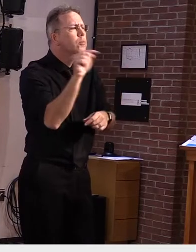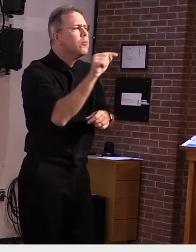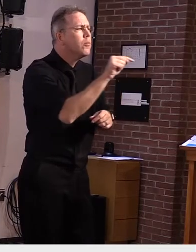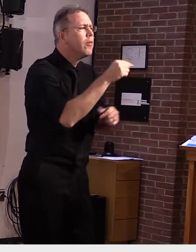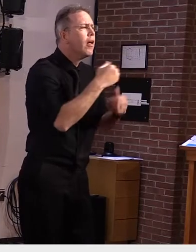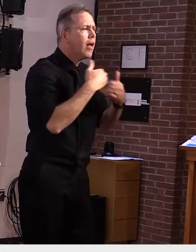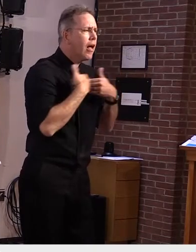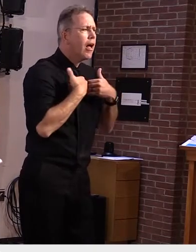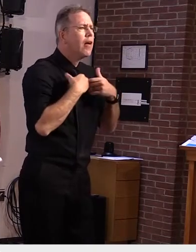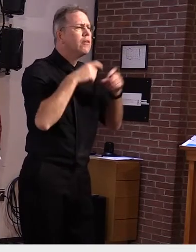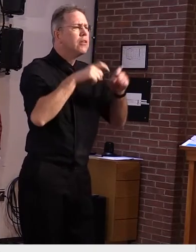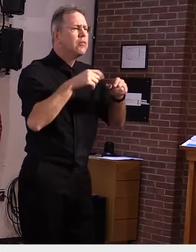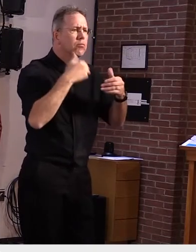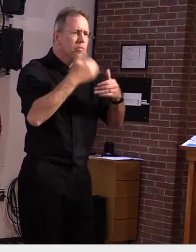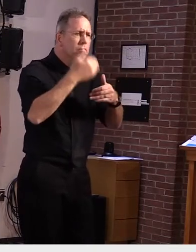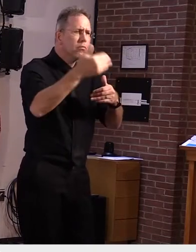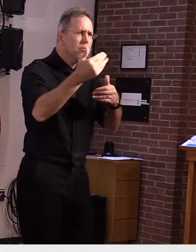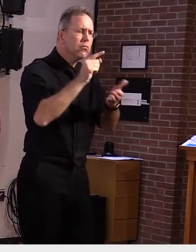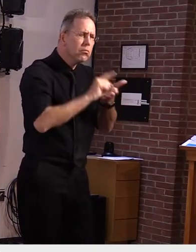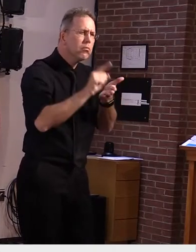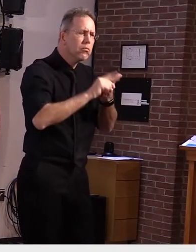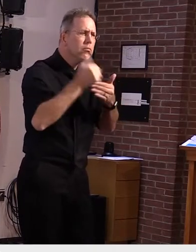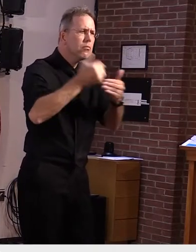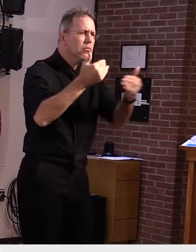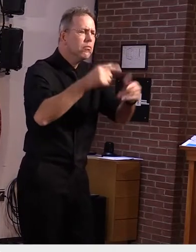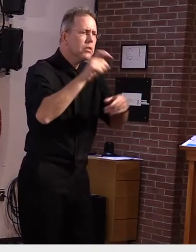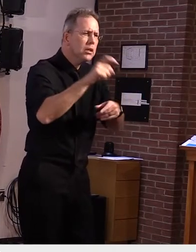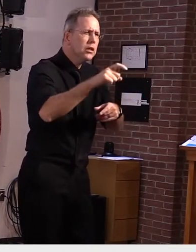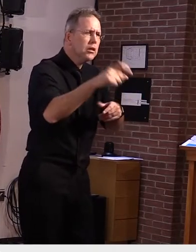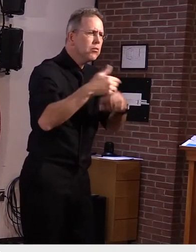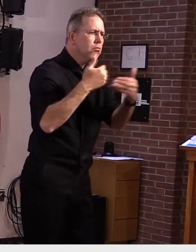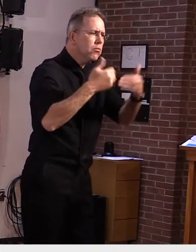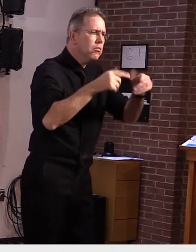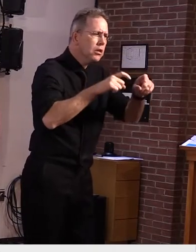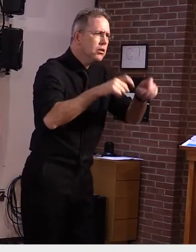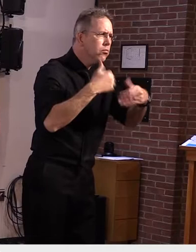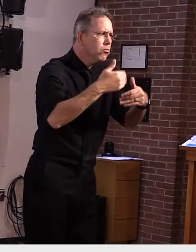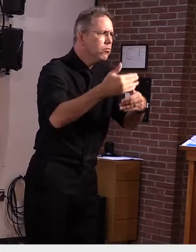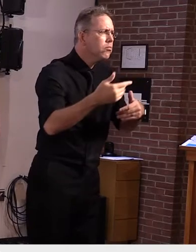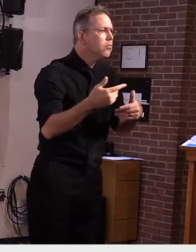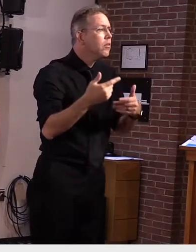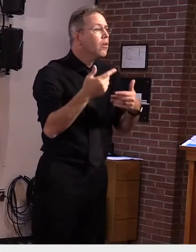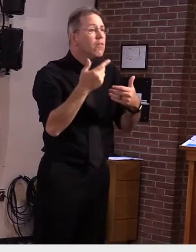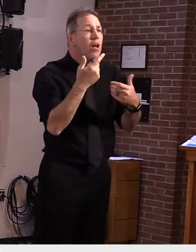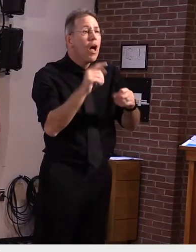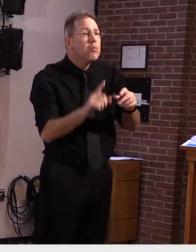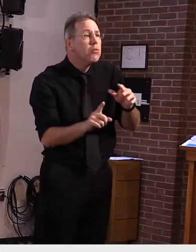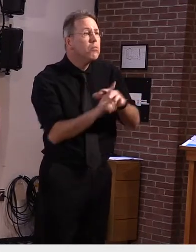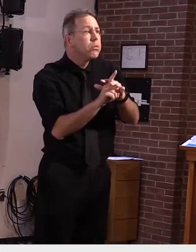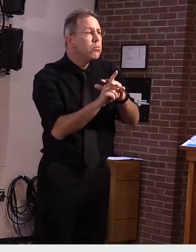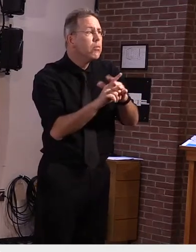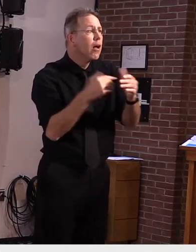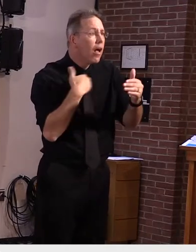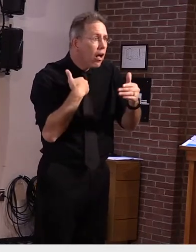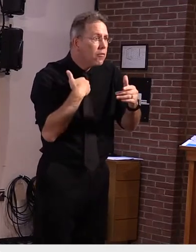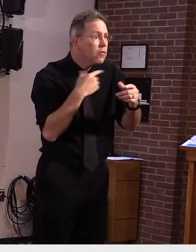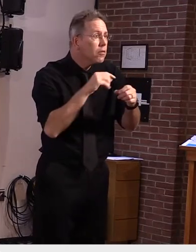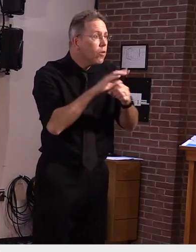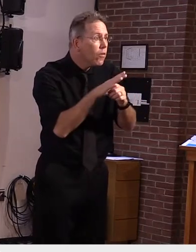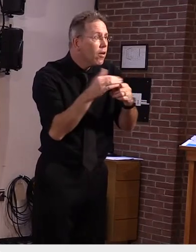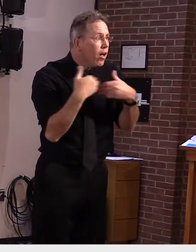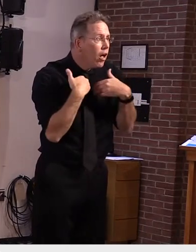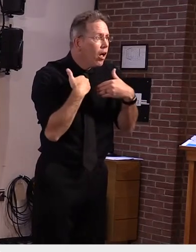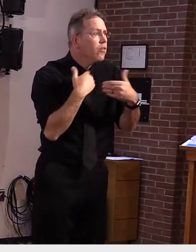see instances of positive tests given the rigorous testing that we're doing in our long-term care